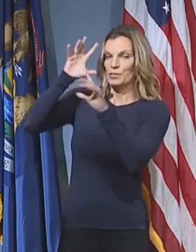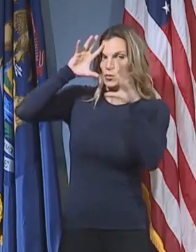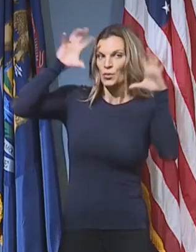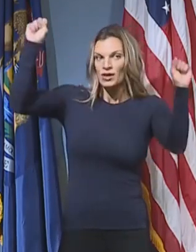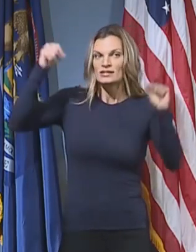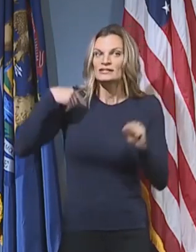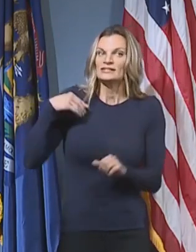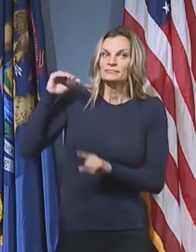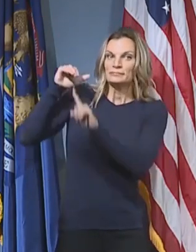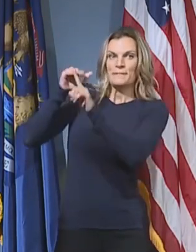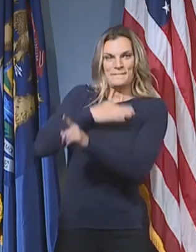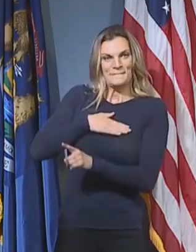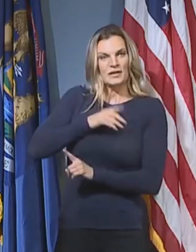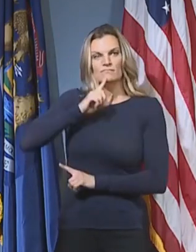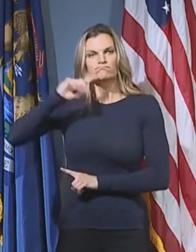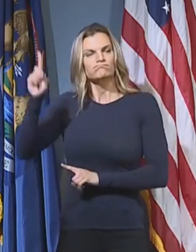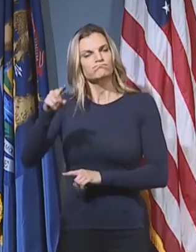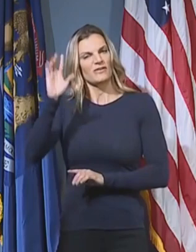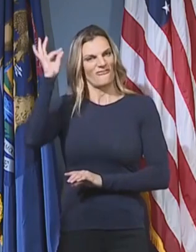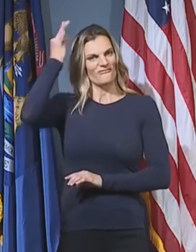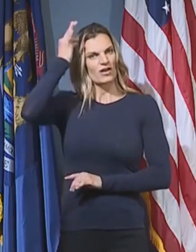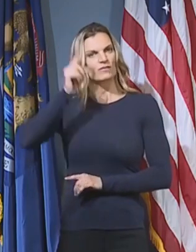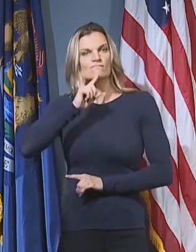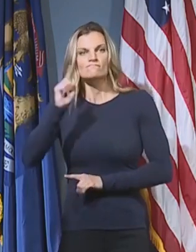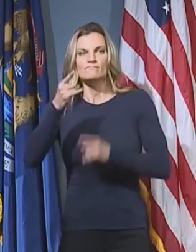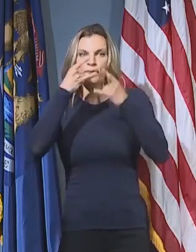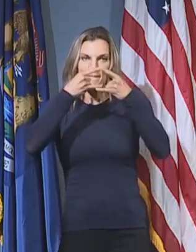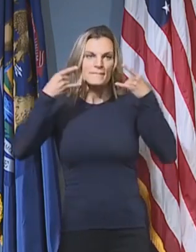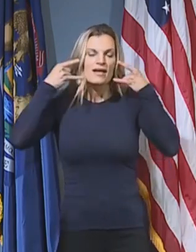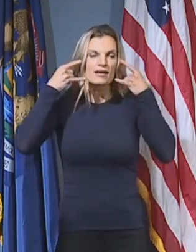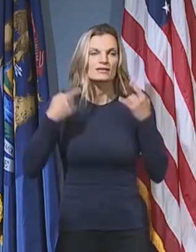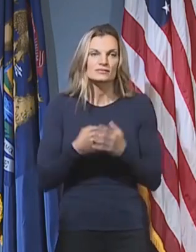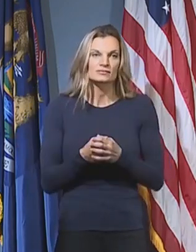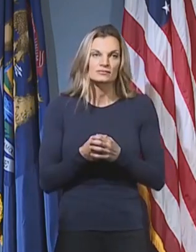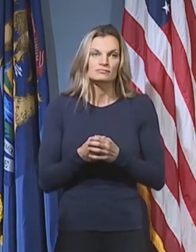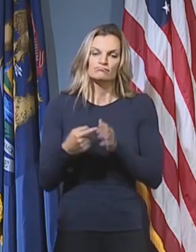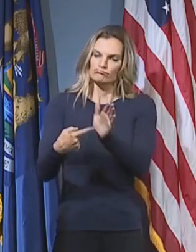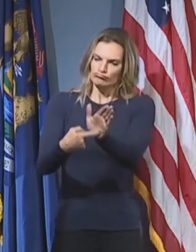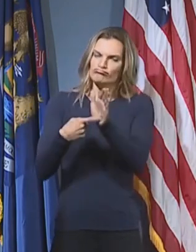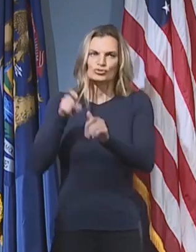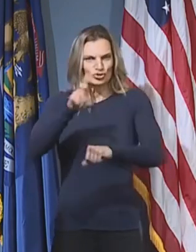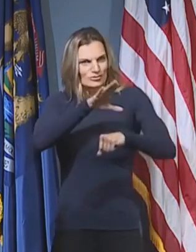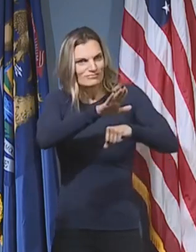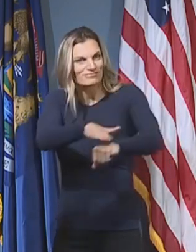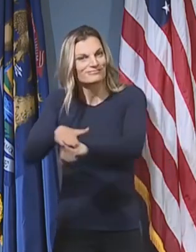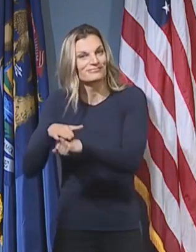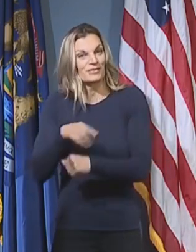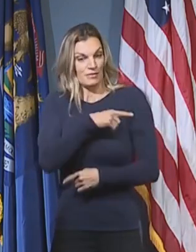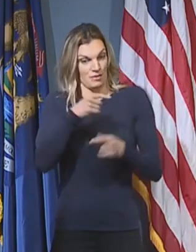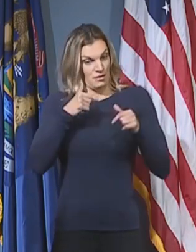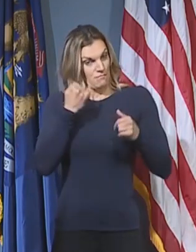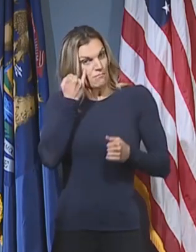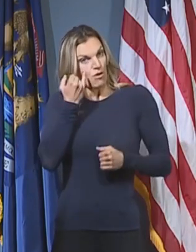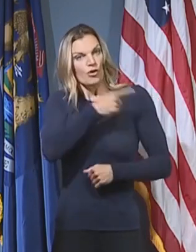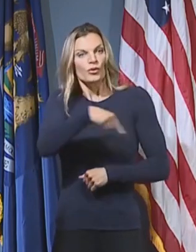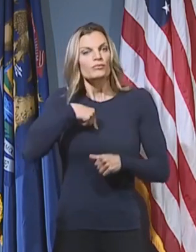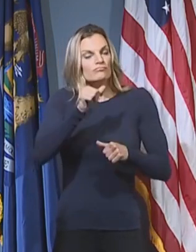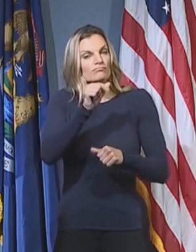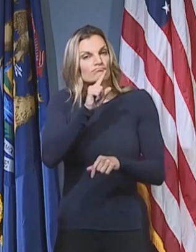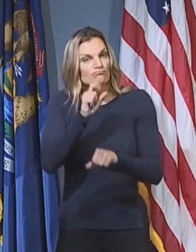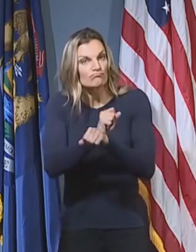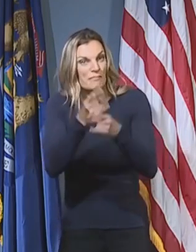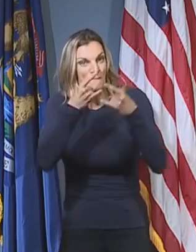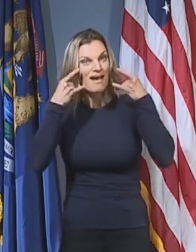mandate because when more Americans wear a mask in public we can save lives and put ourselves in a better position